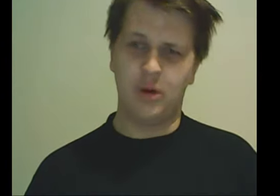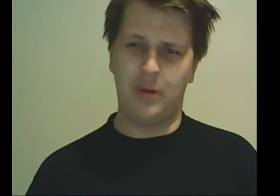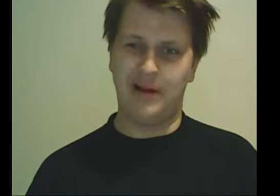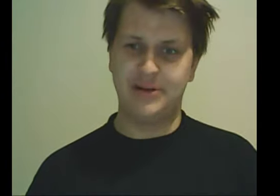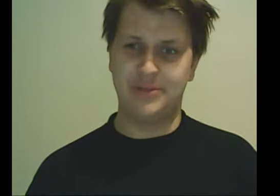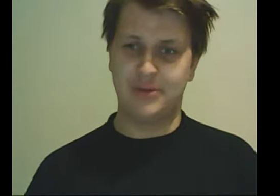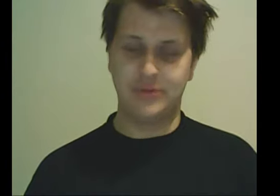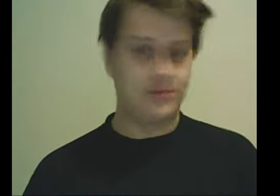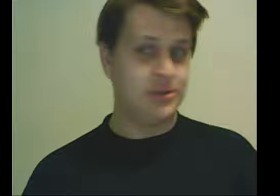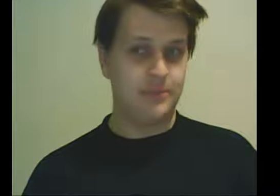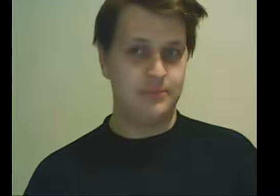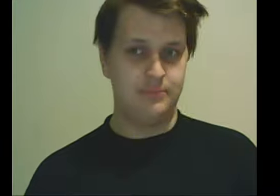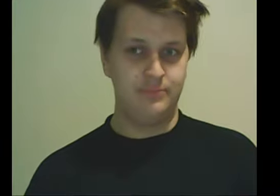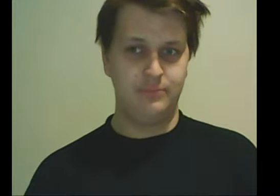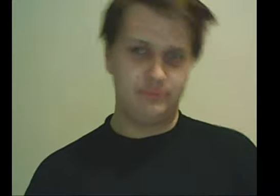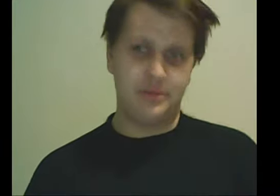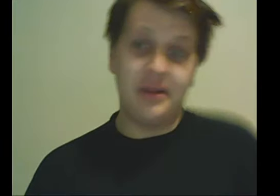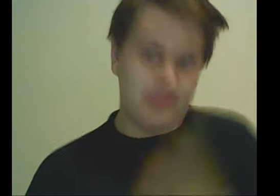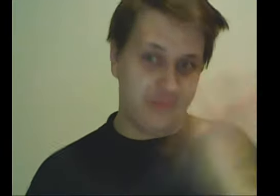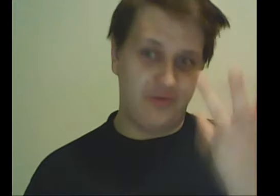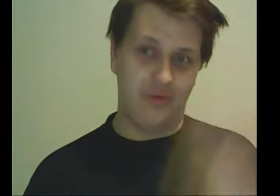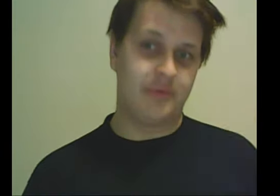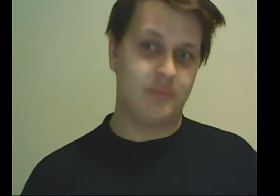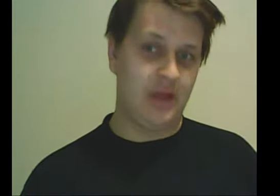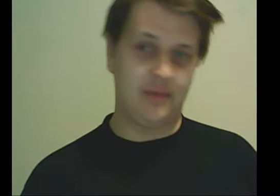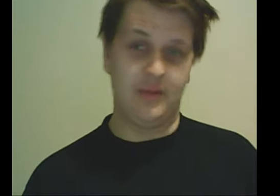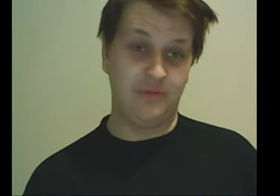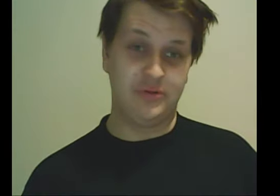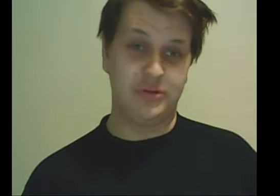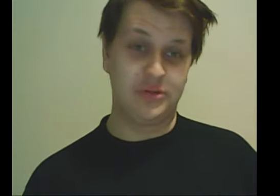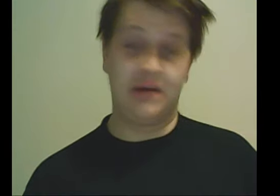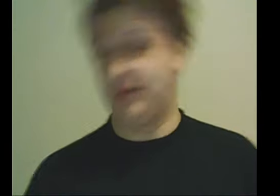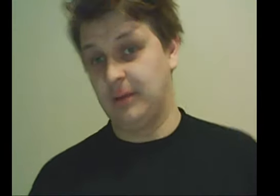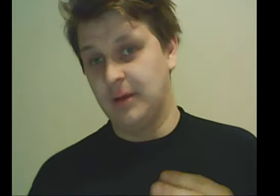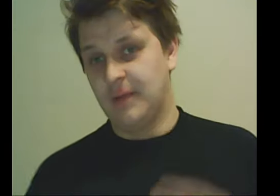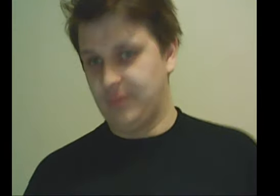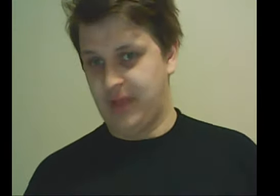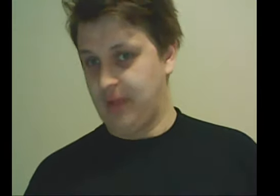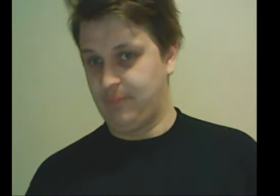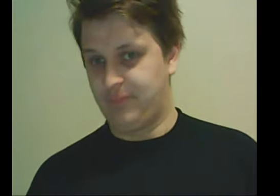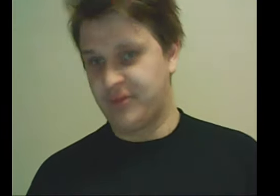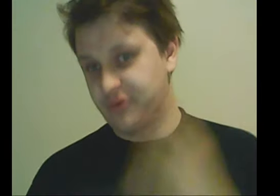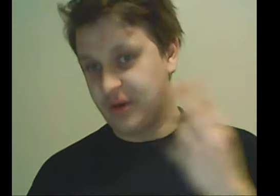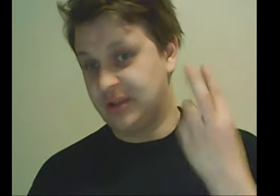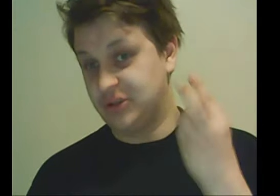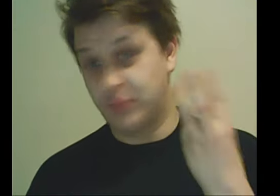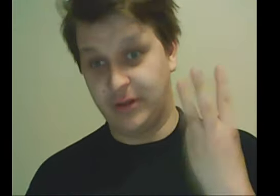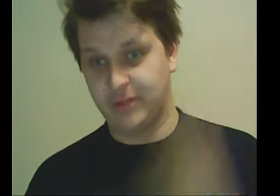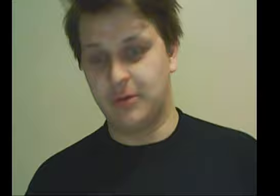wild I suppose. But I prefer like if you choose only the 3 that you want the most.